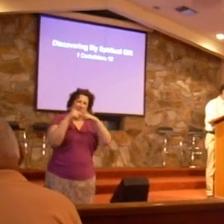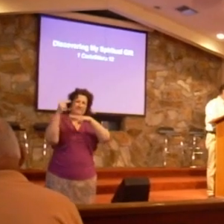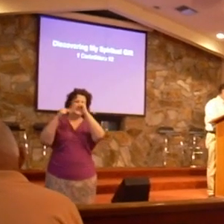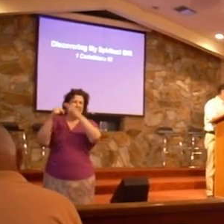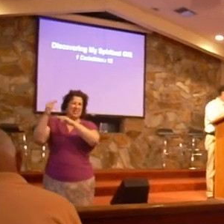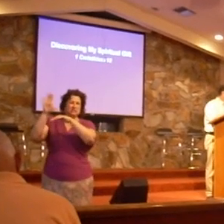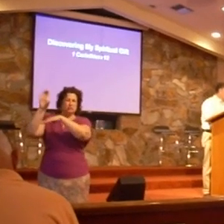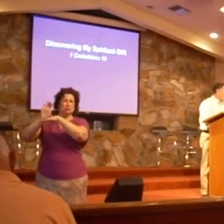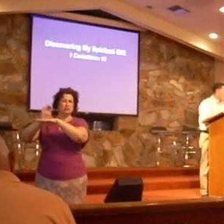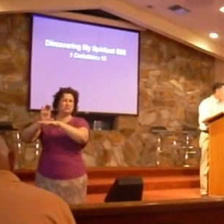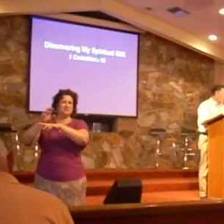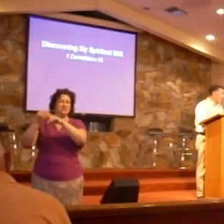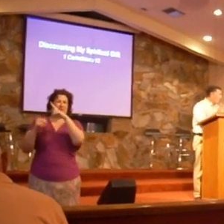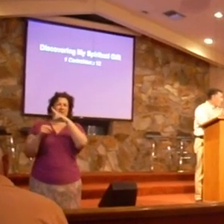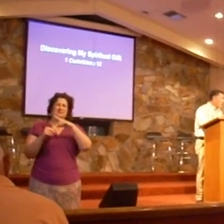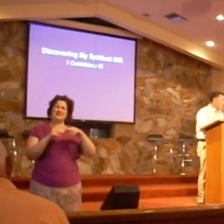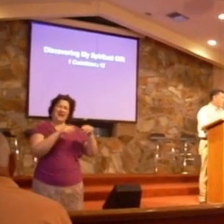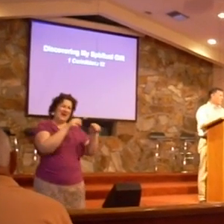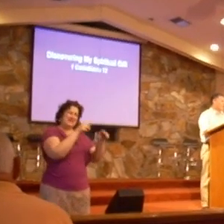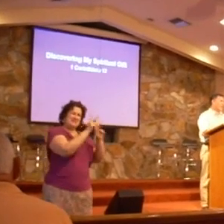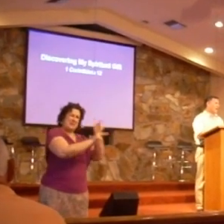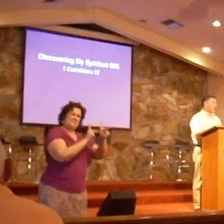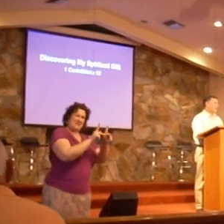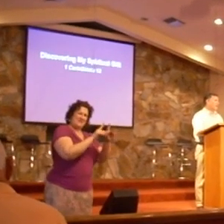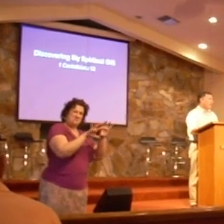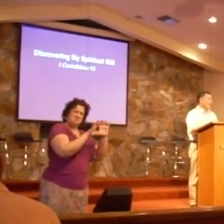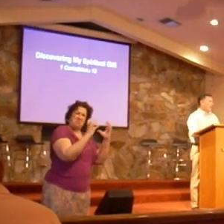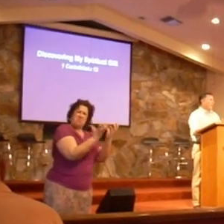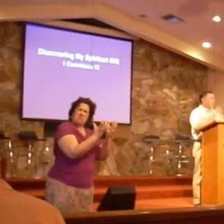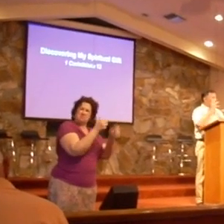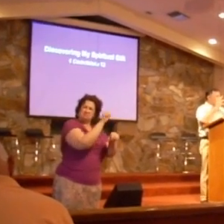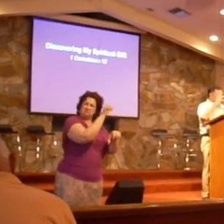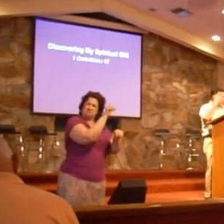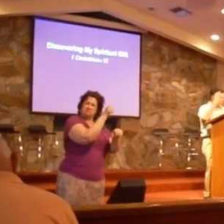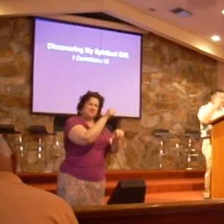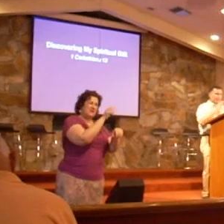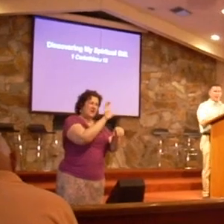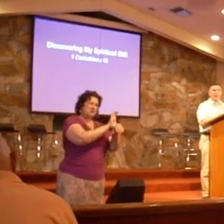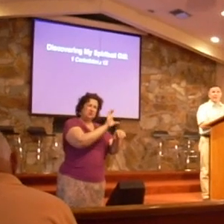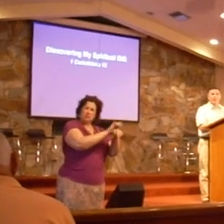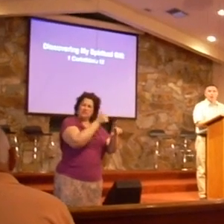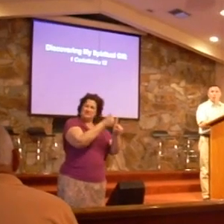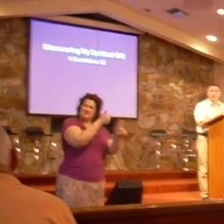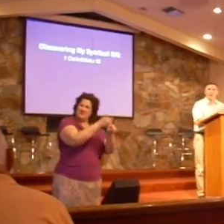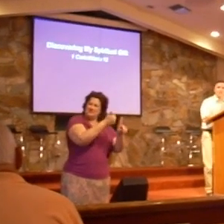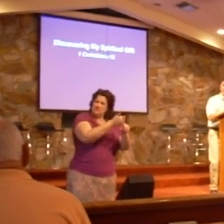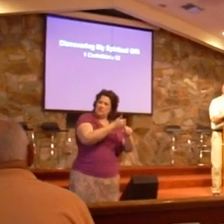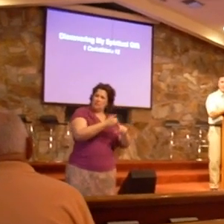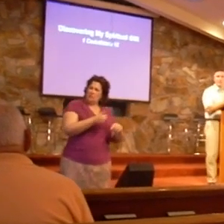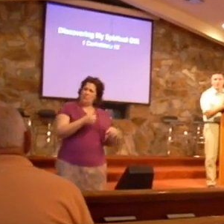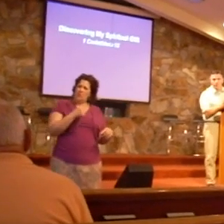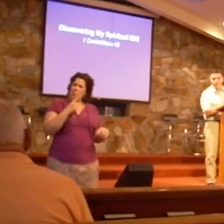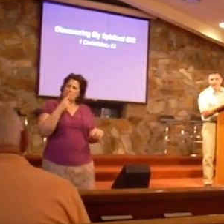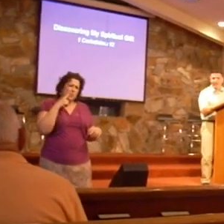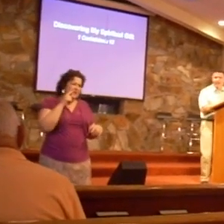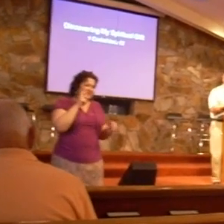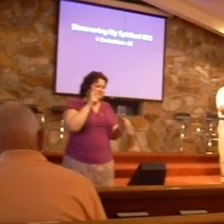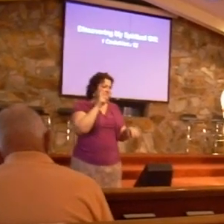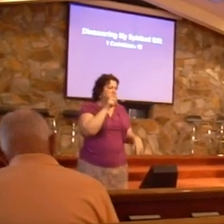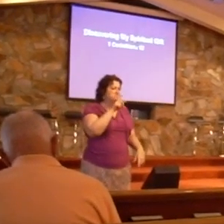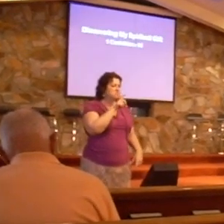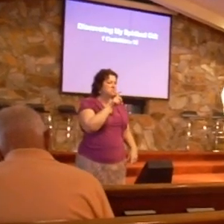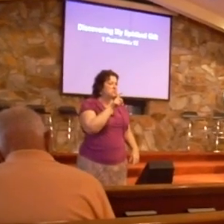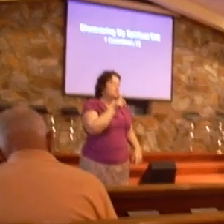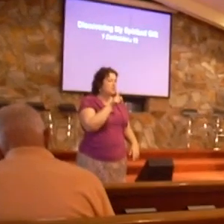of God, the building of God, the field of God, and we've been discovering what it means to be